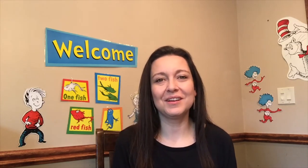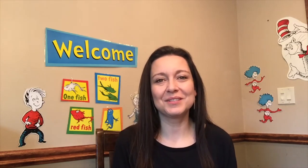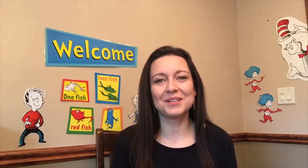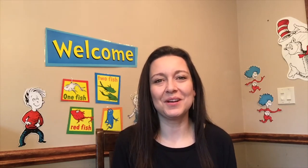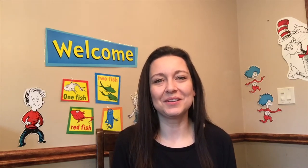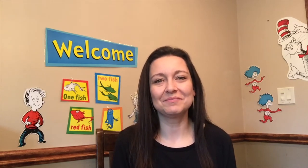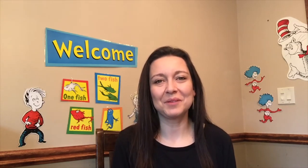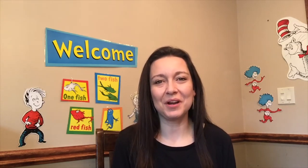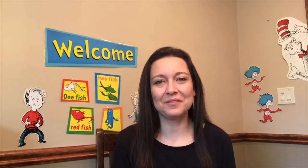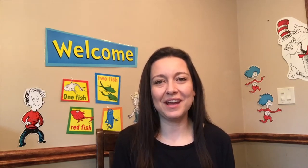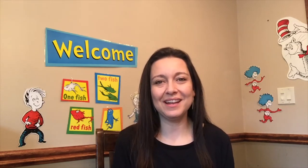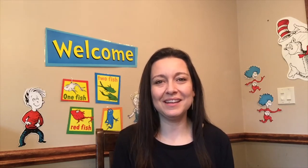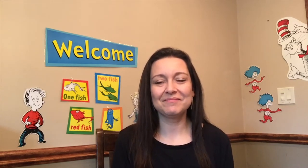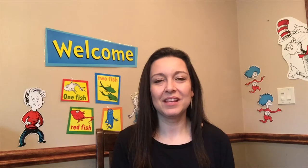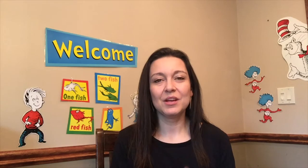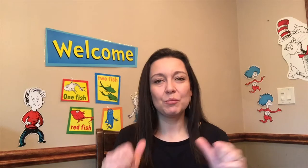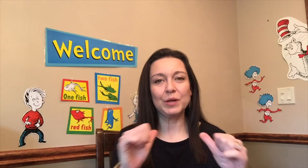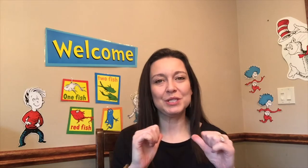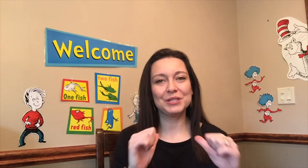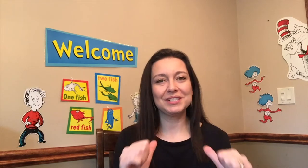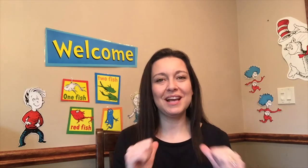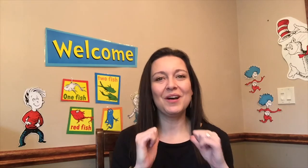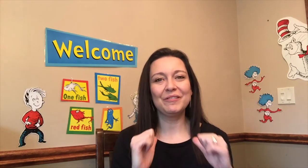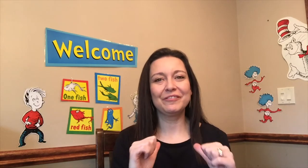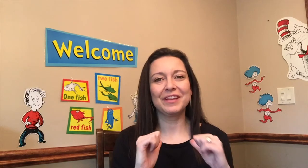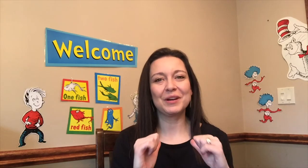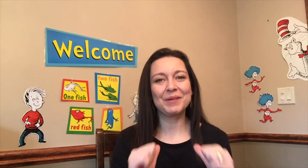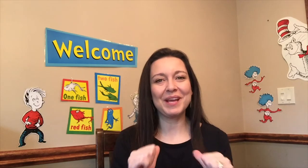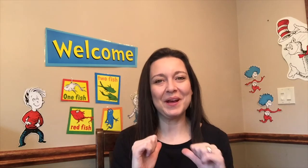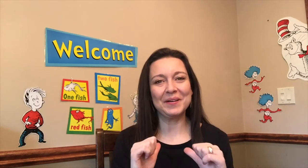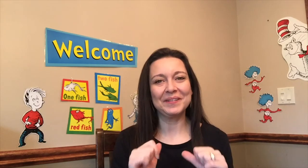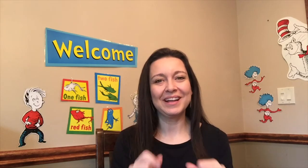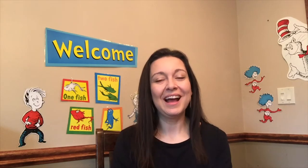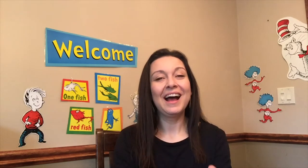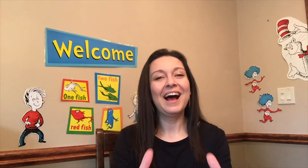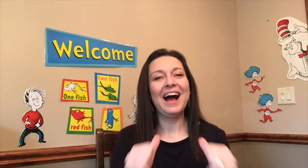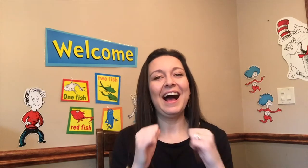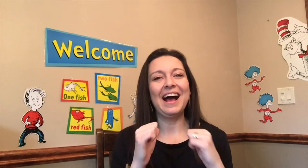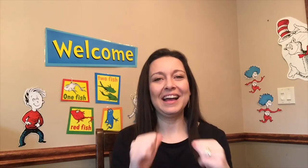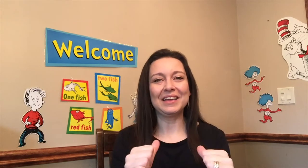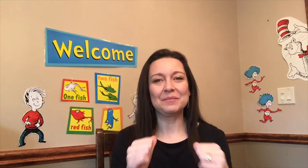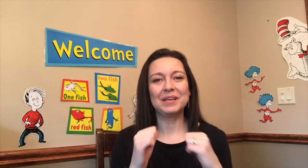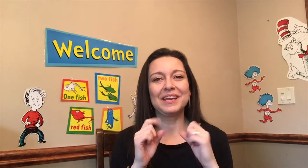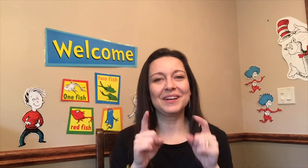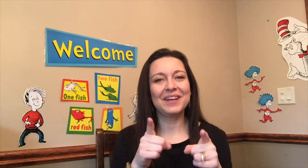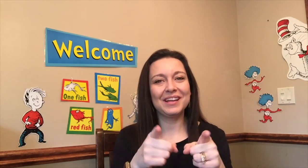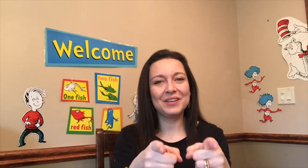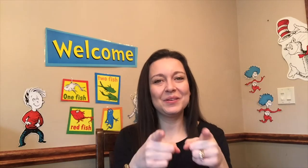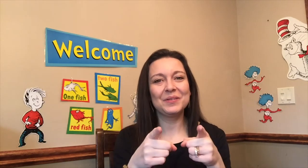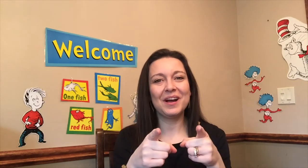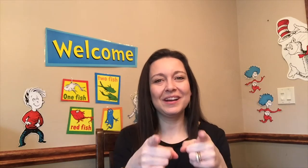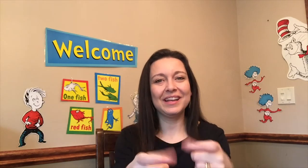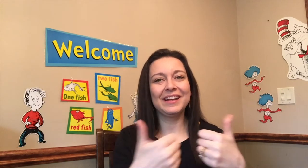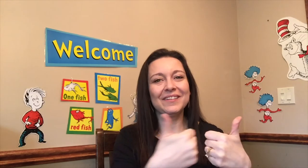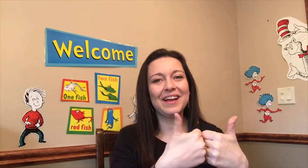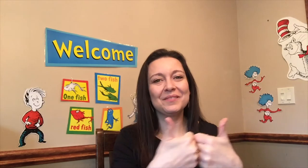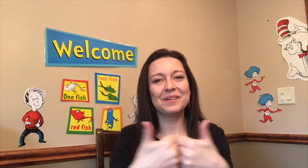song. Are you ready? Point to yourself. Here we go. I am here and you are here and we